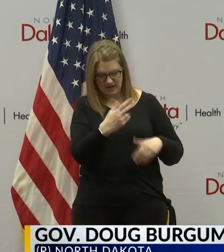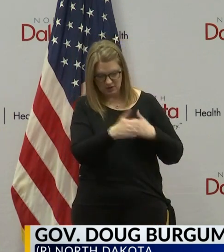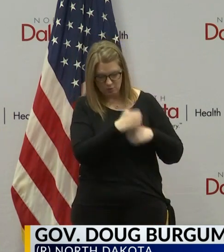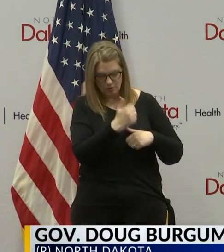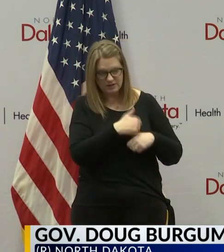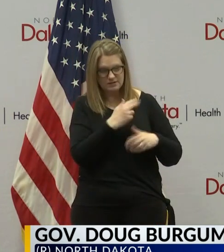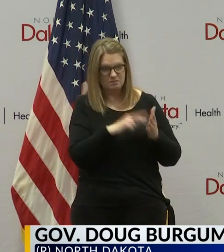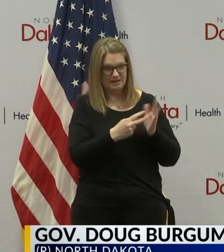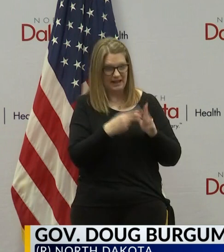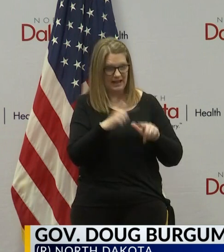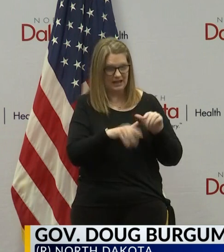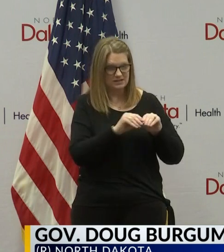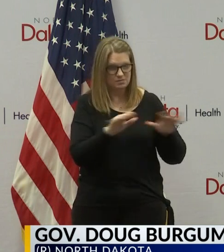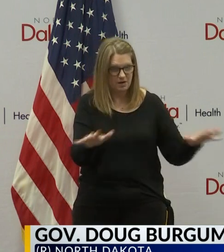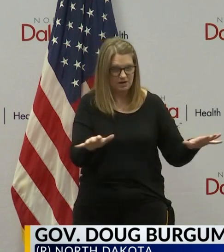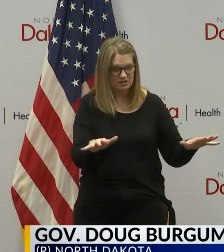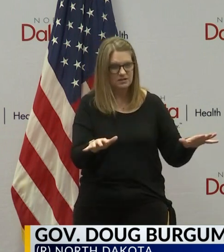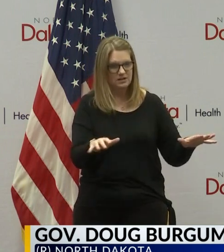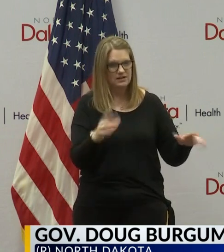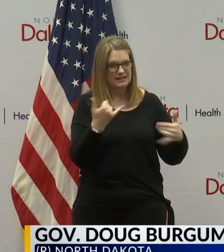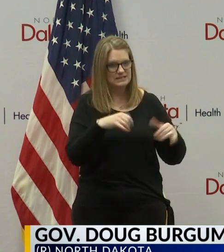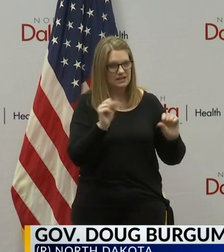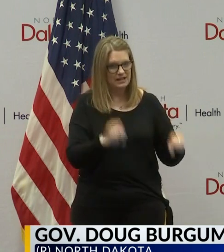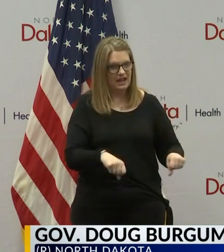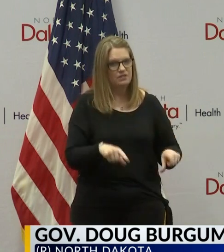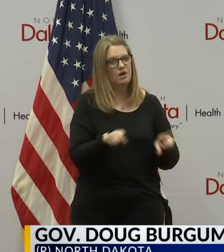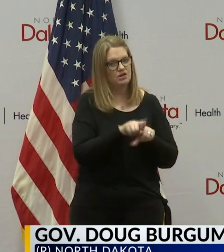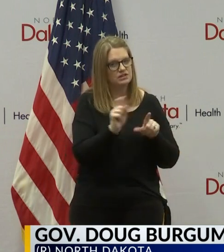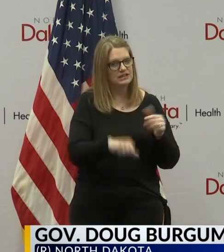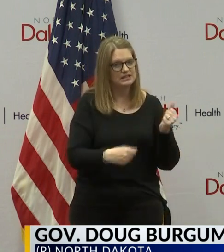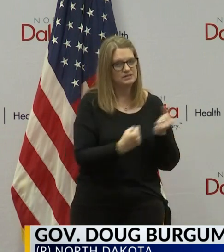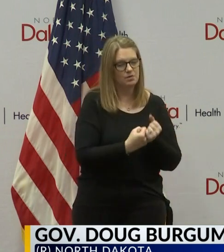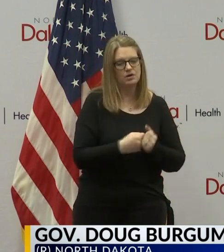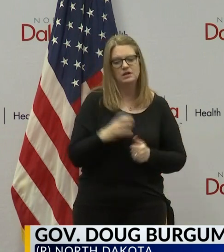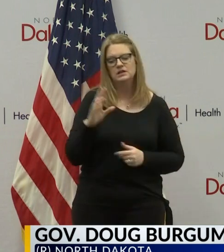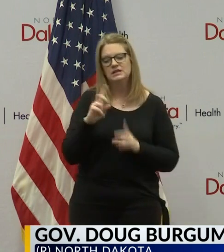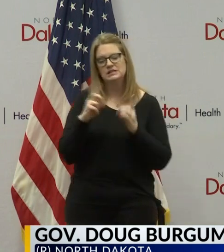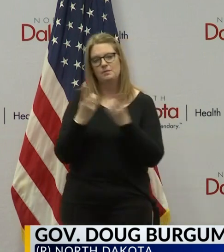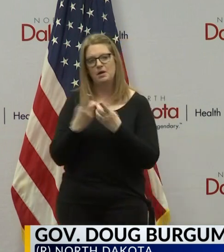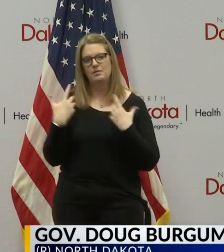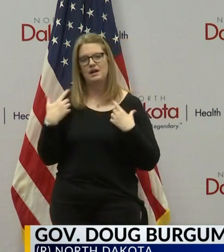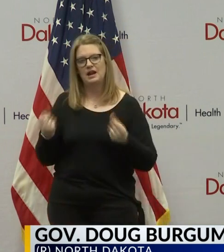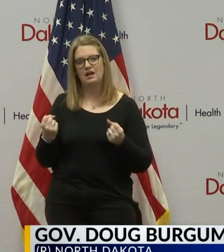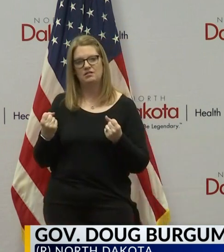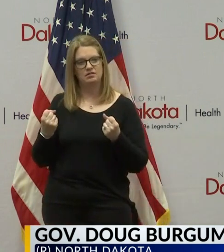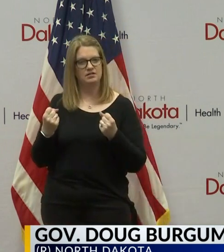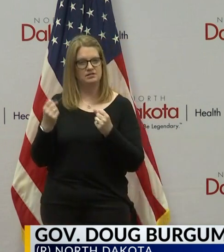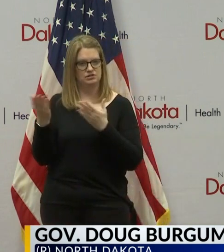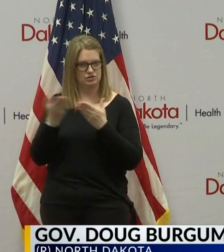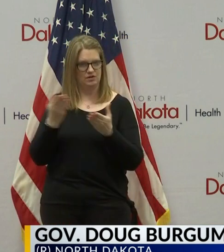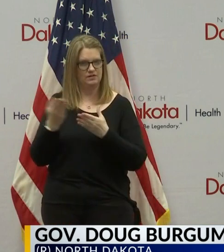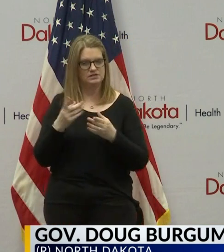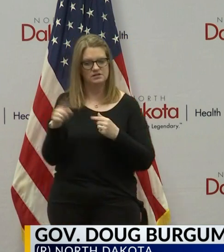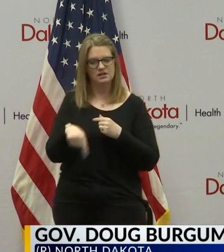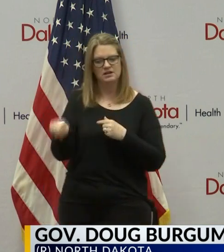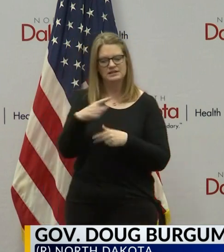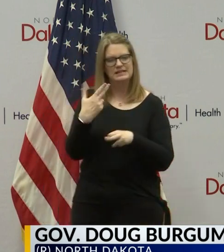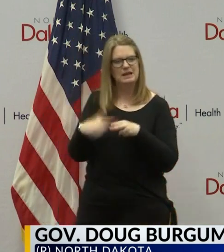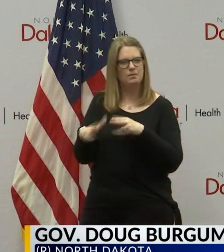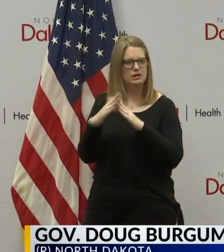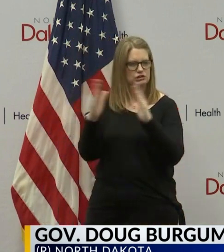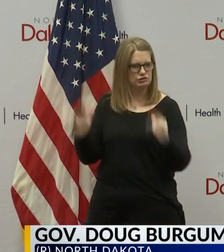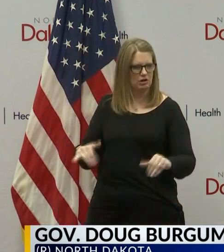with the right kind of supports. Yesterday, a DHS from North Dakota announced a new temporary shelter program to serve vulnerable individuals